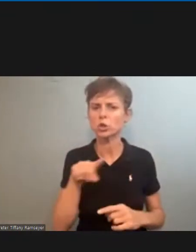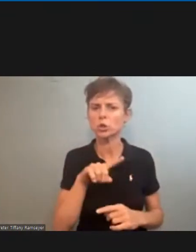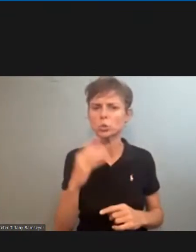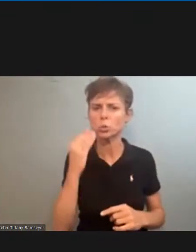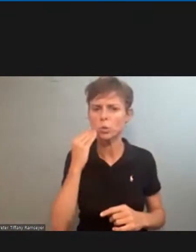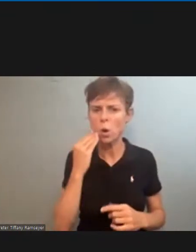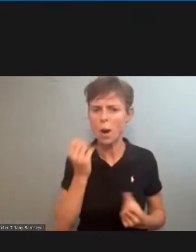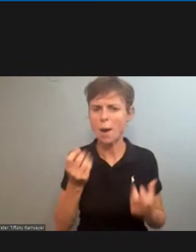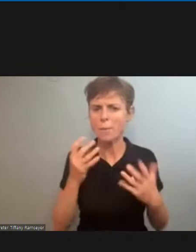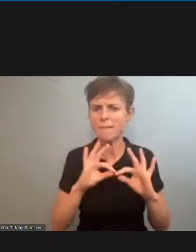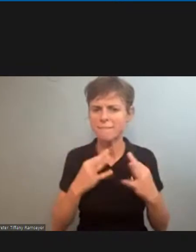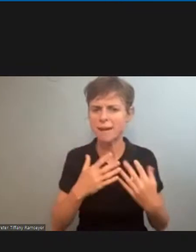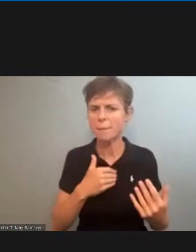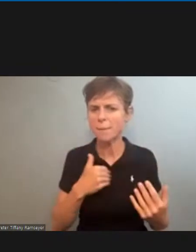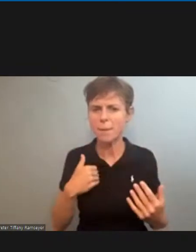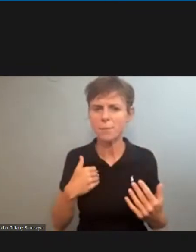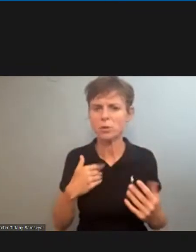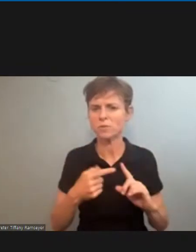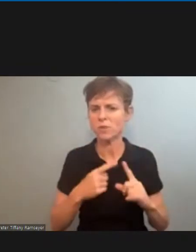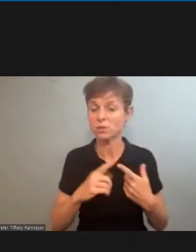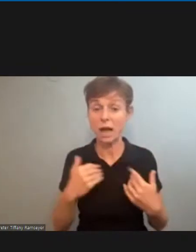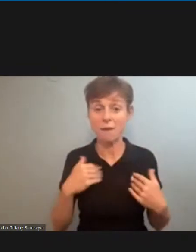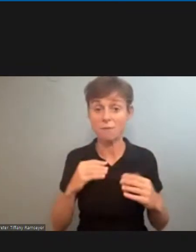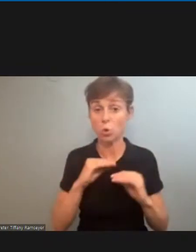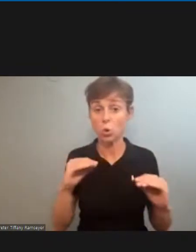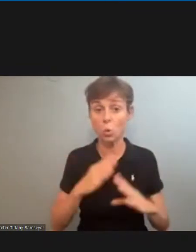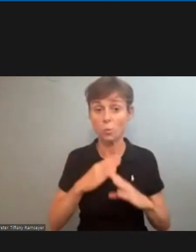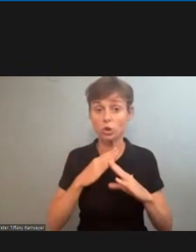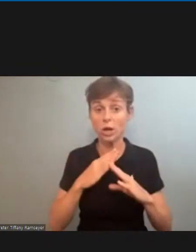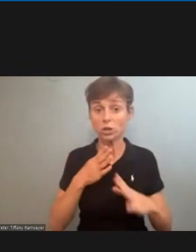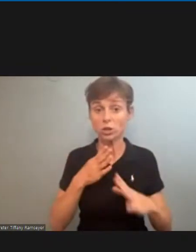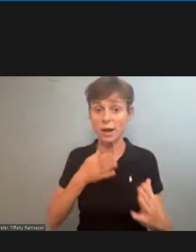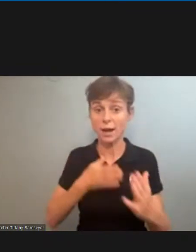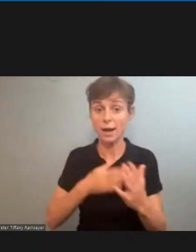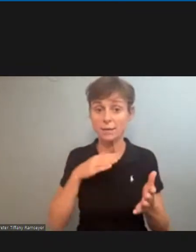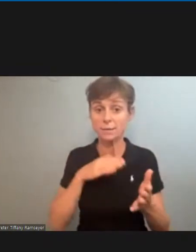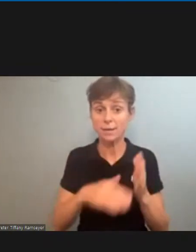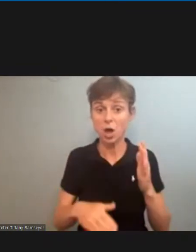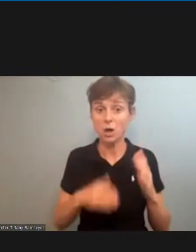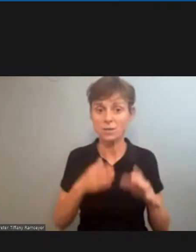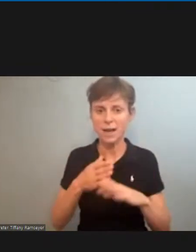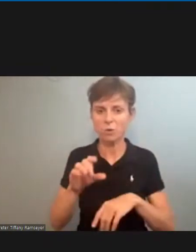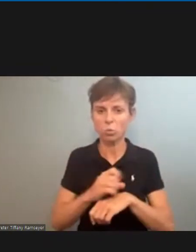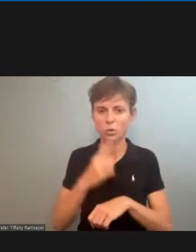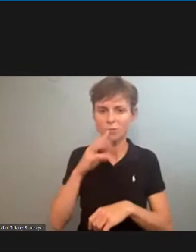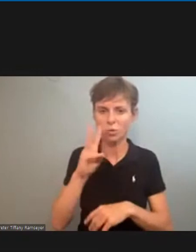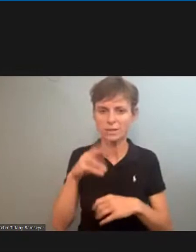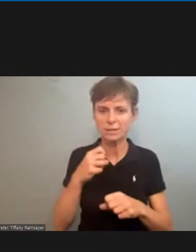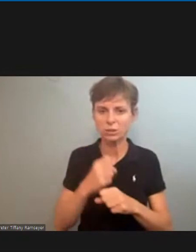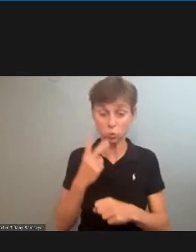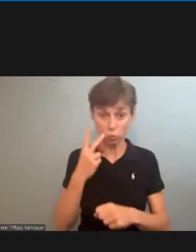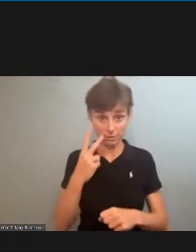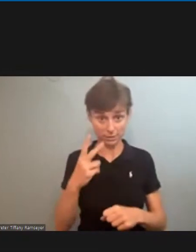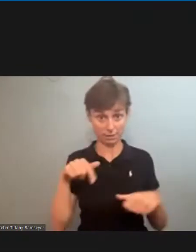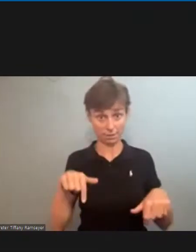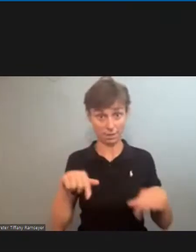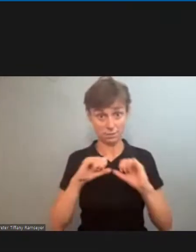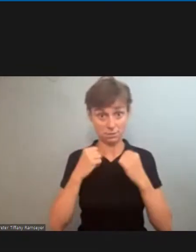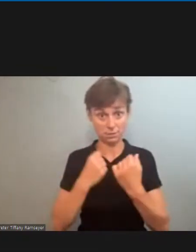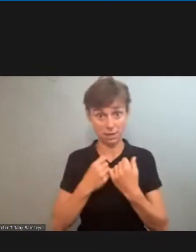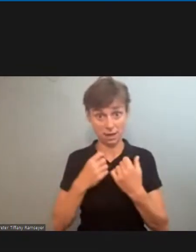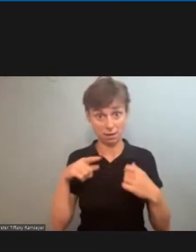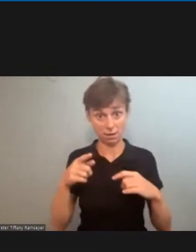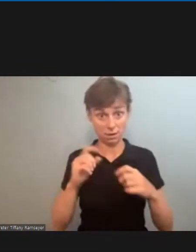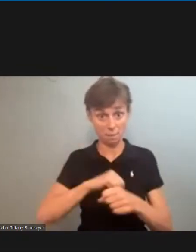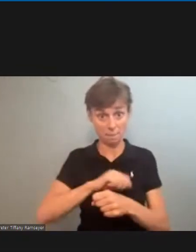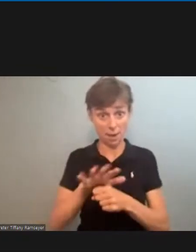that had no layoff protection after six years of career employment look what happened to this society with this pandemic where